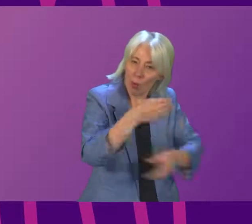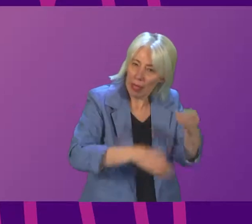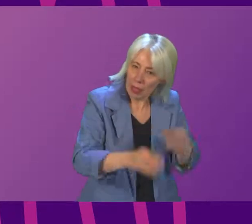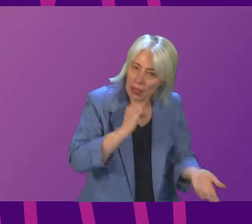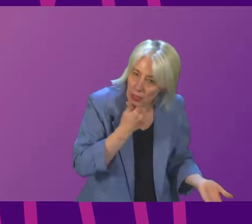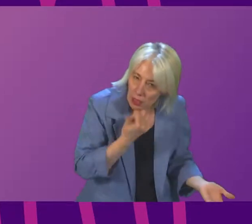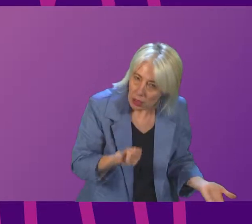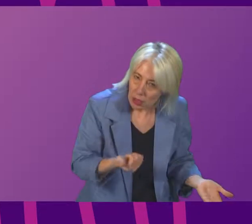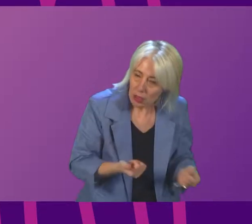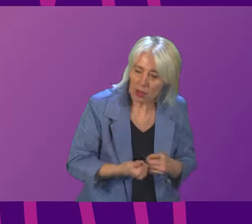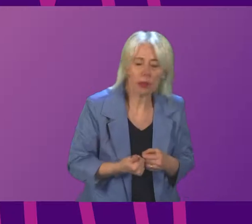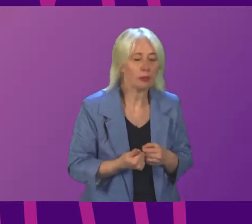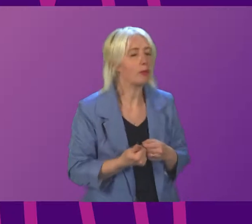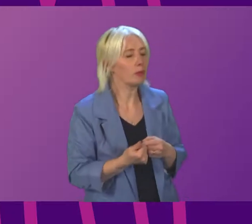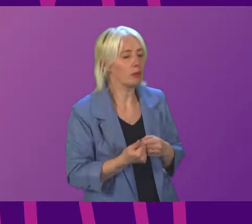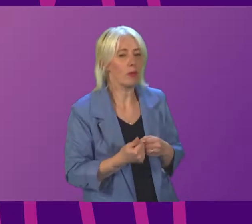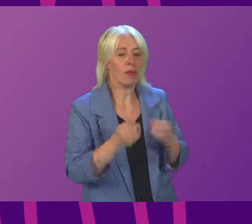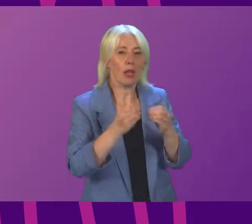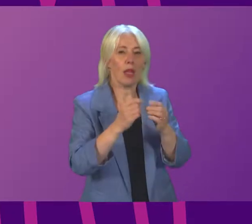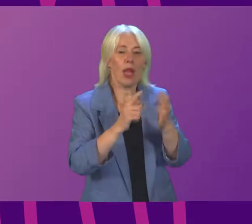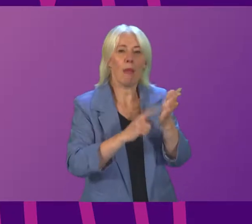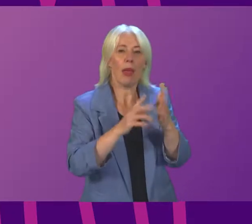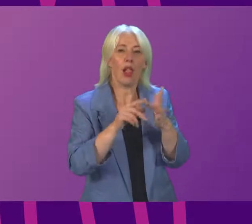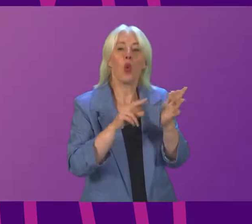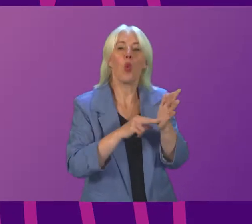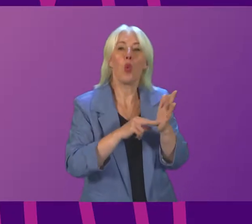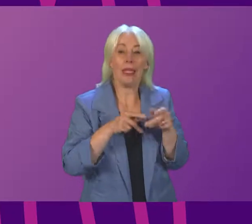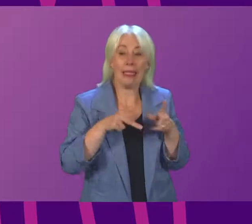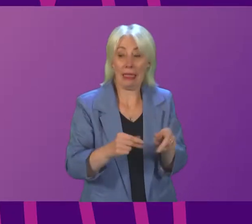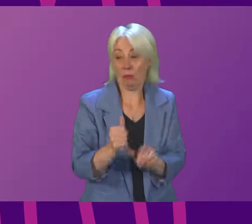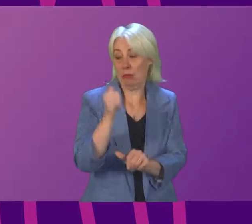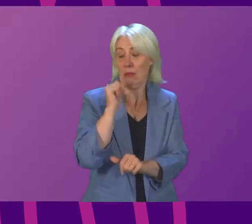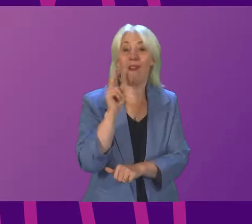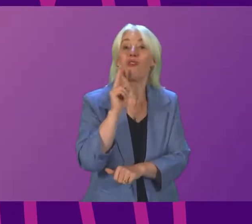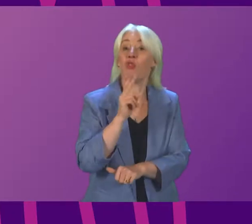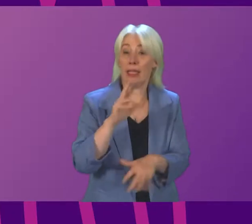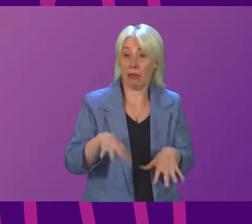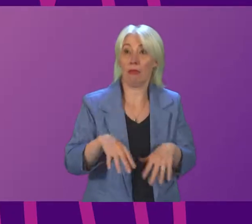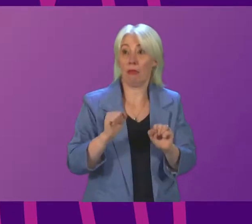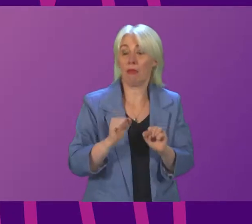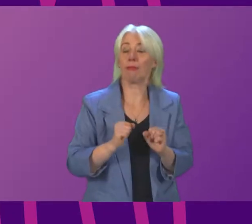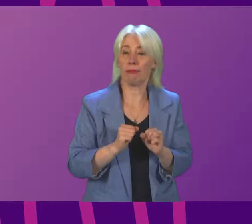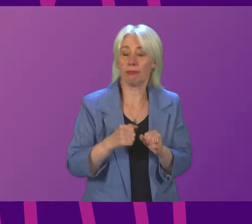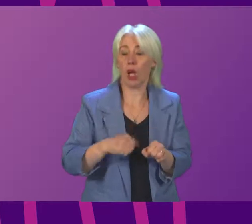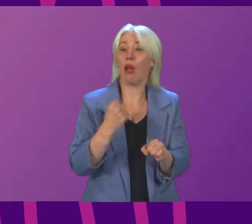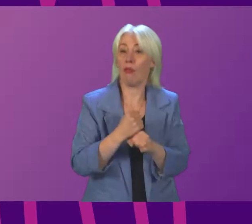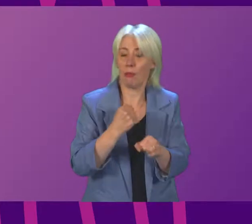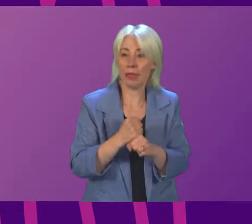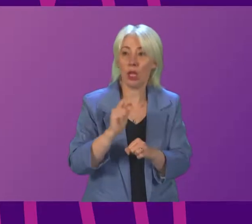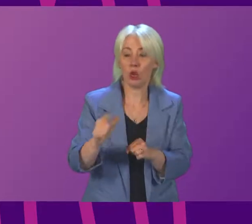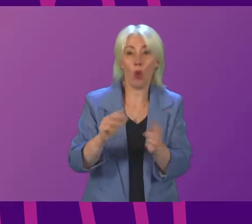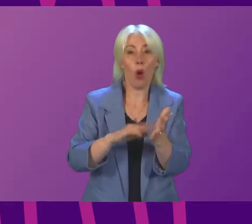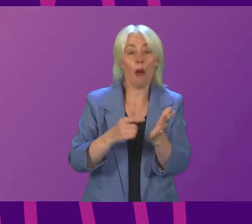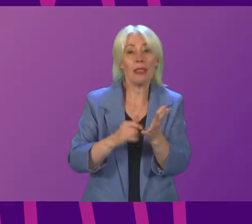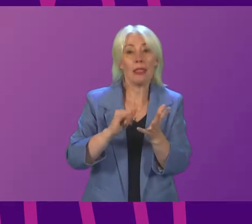President, Officer, the Bellwin scheme was activated on Friday by the Government. So, that point that Mr Smith